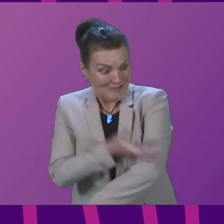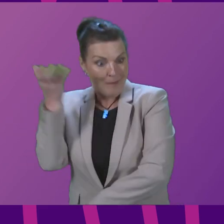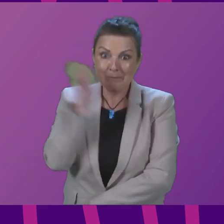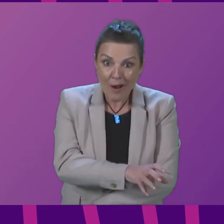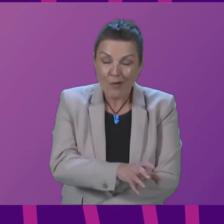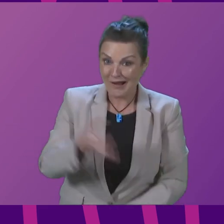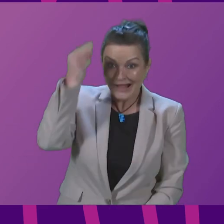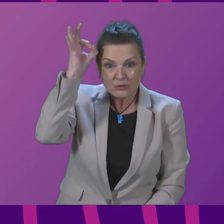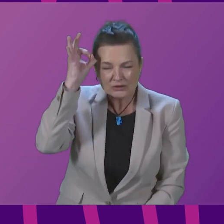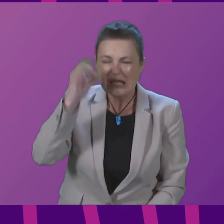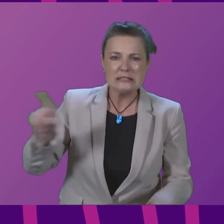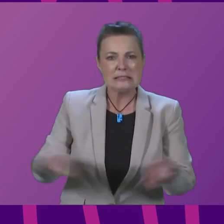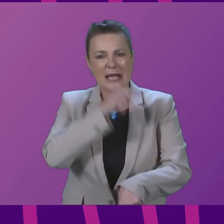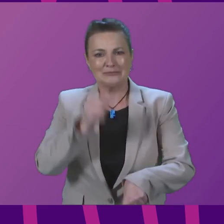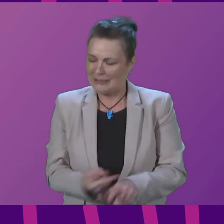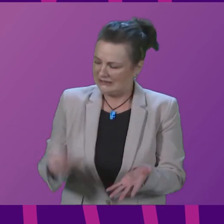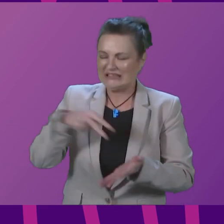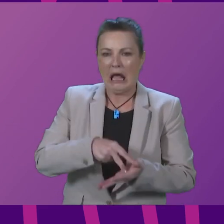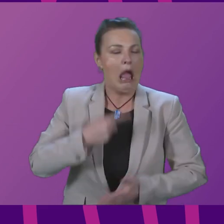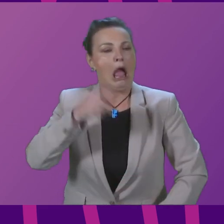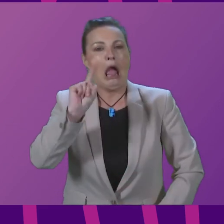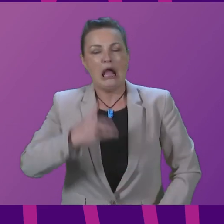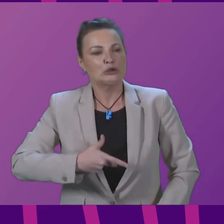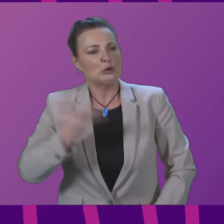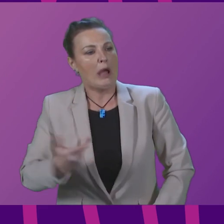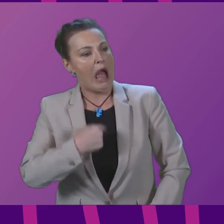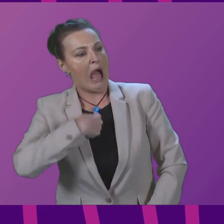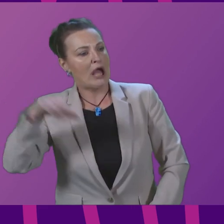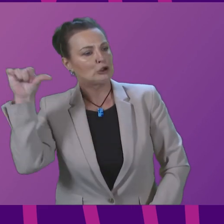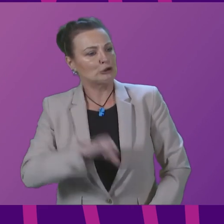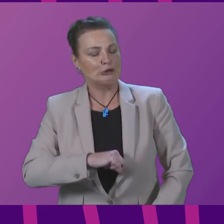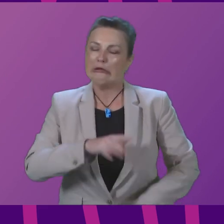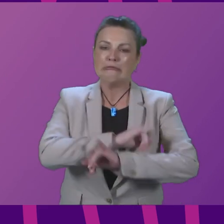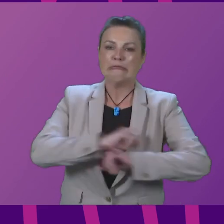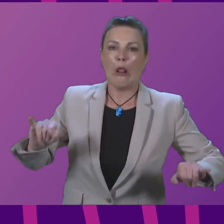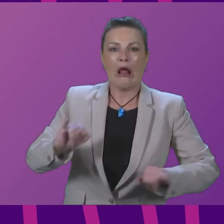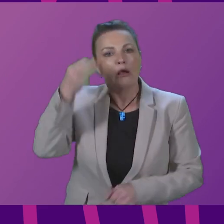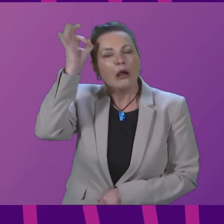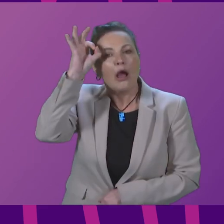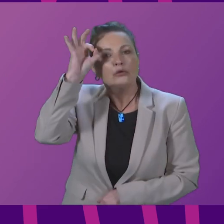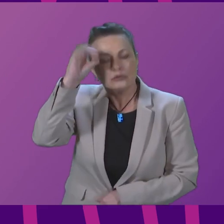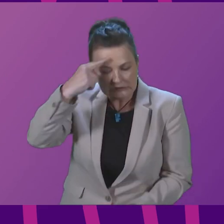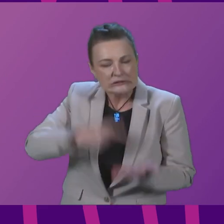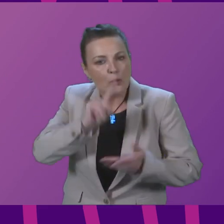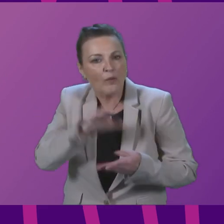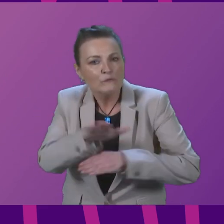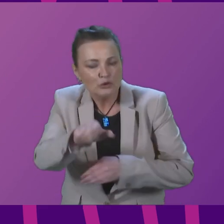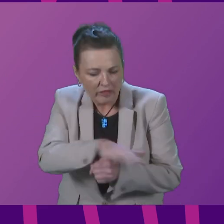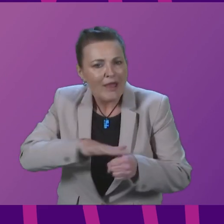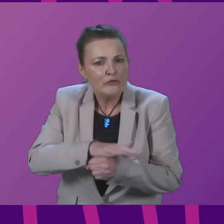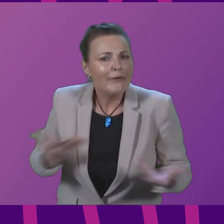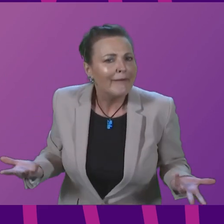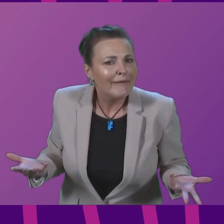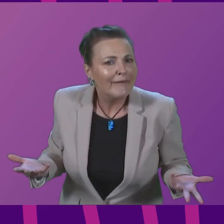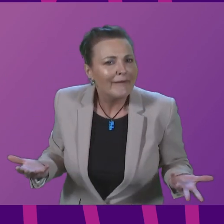local councils and then he stands up there and says that I should rule out the ability of local councils deciding on